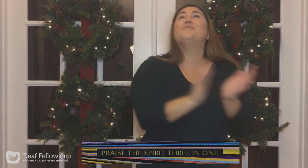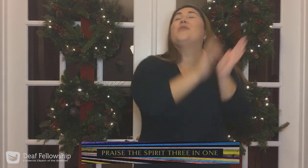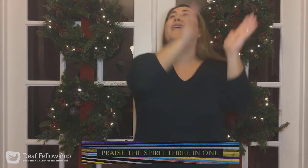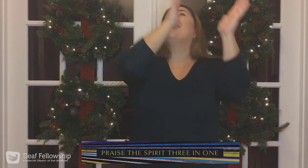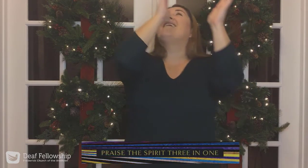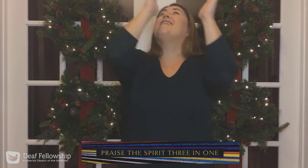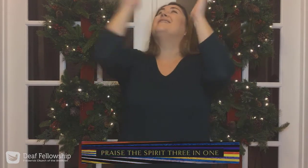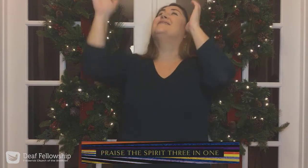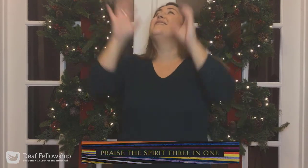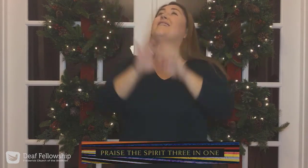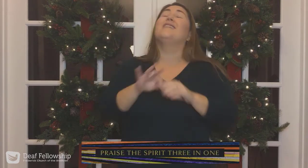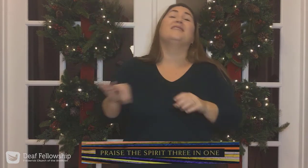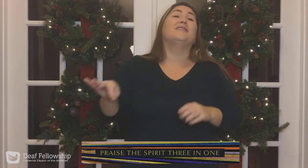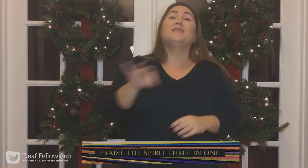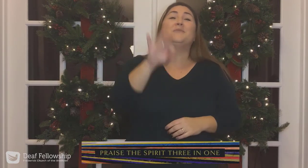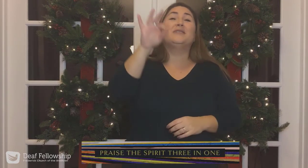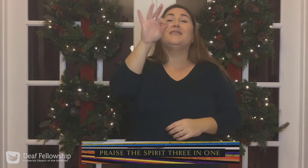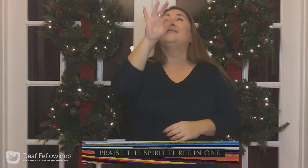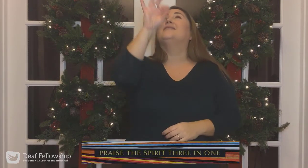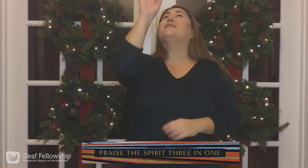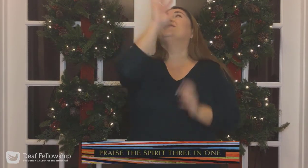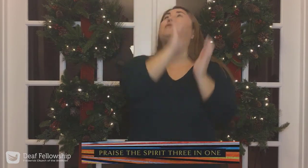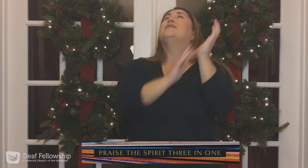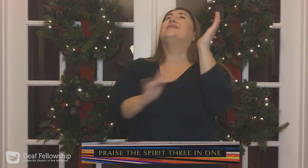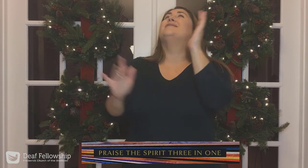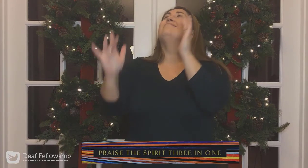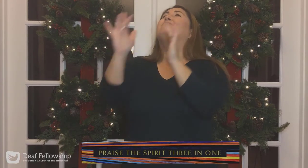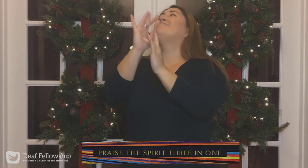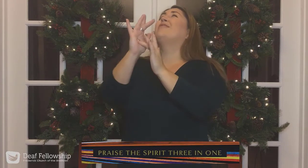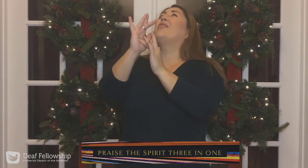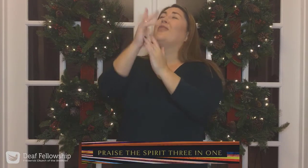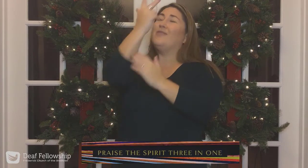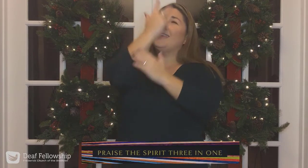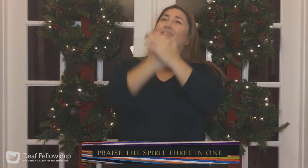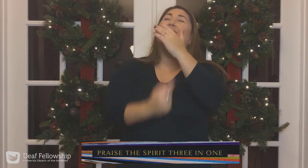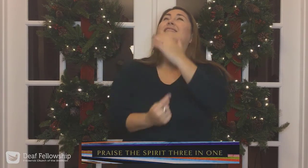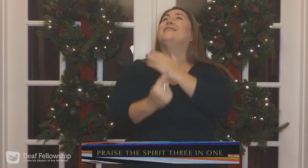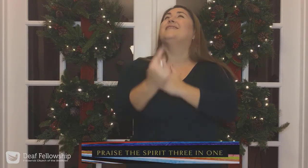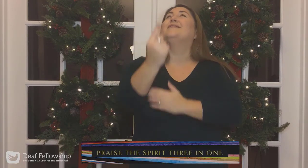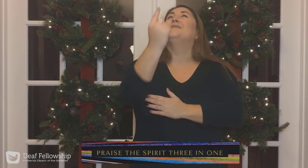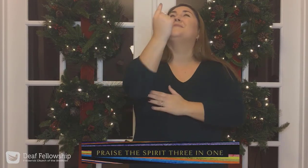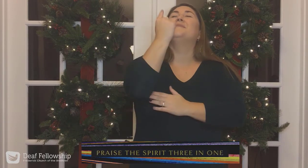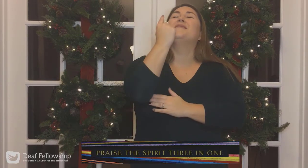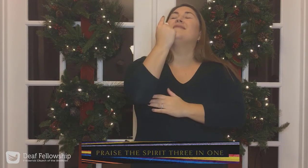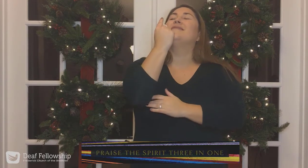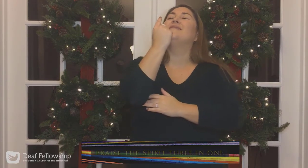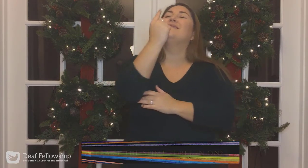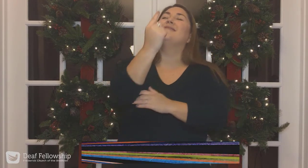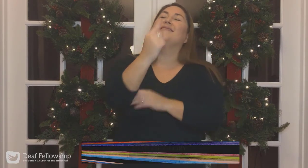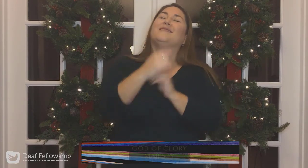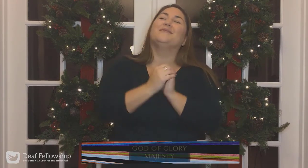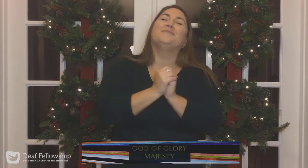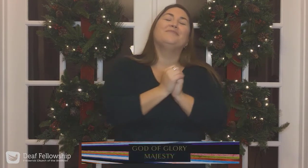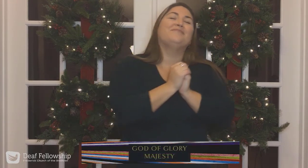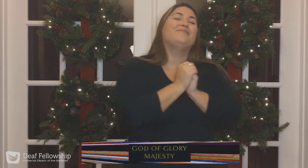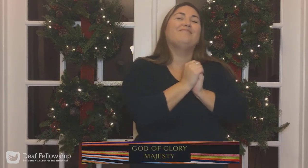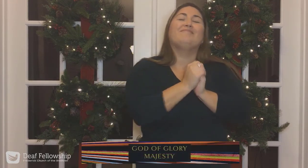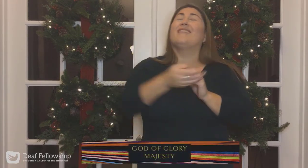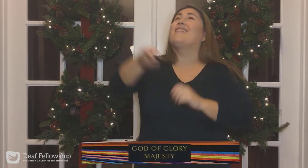praise the Spirit, three in one. The God